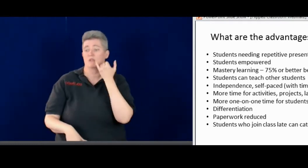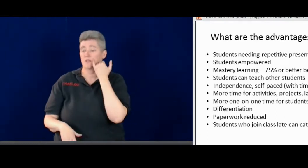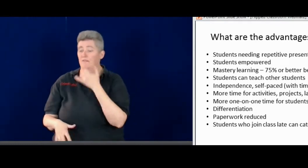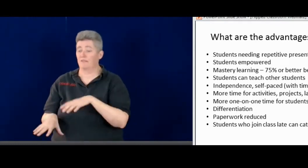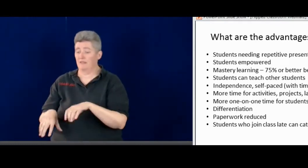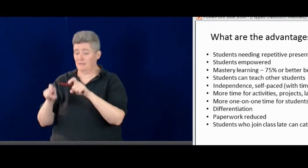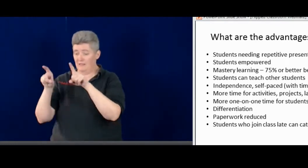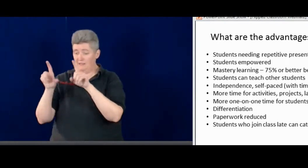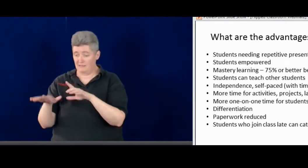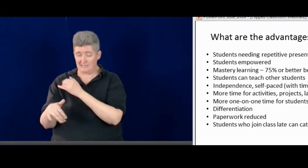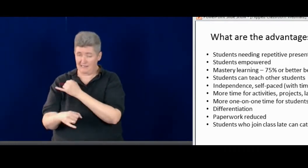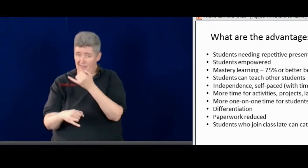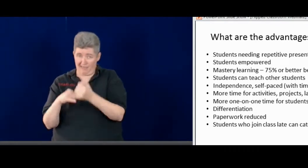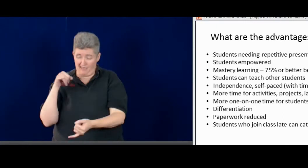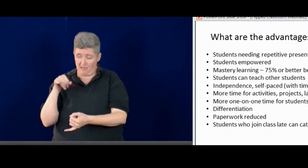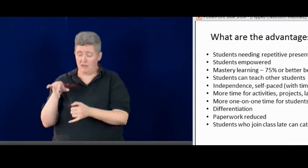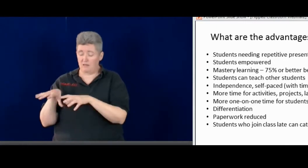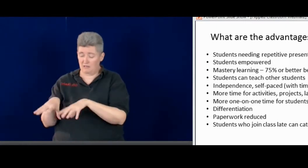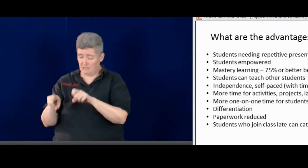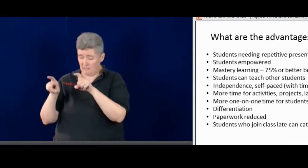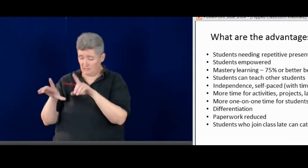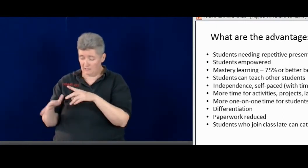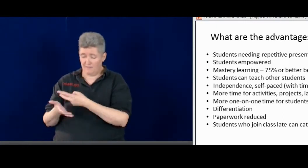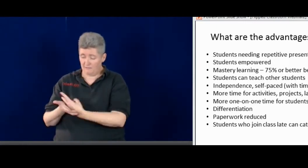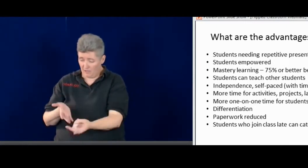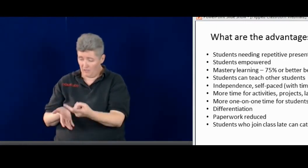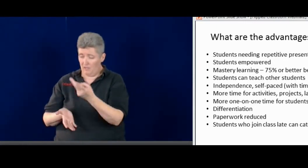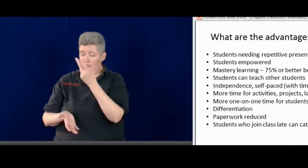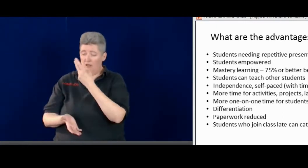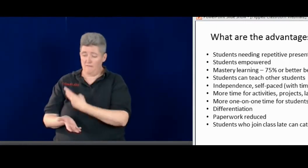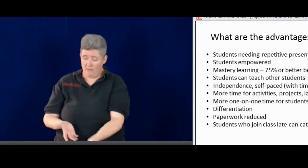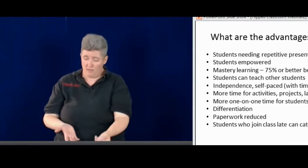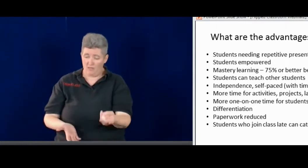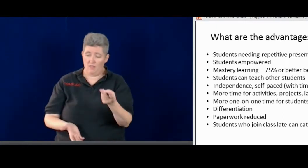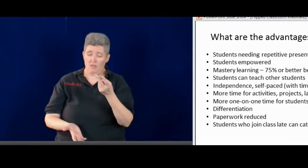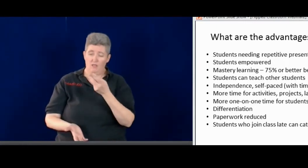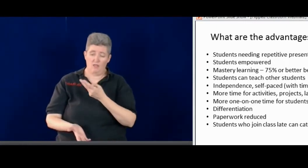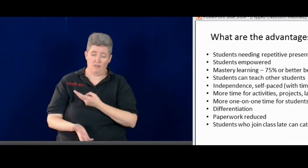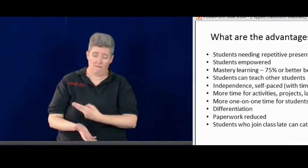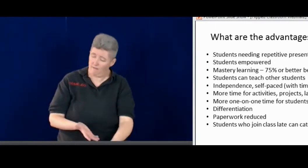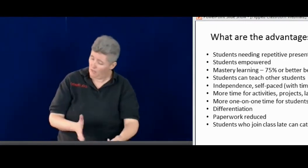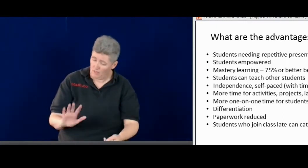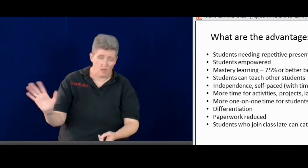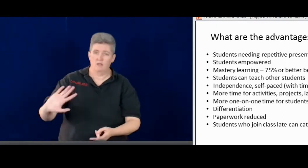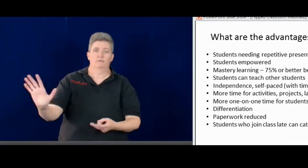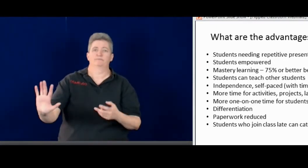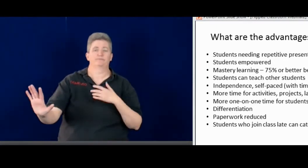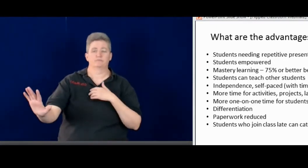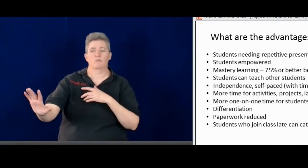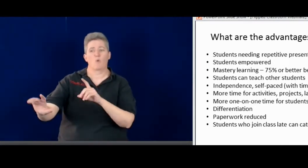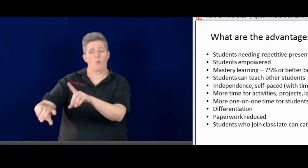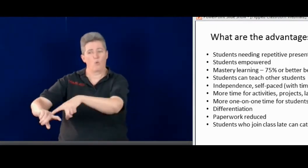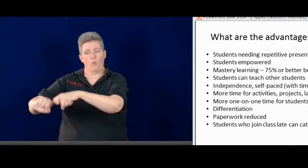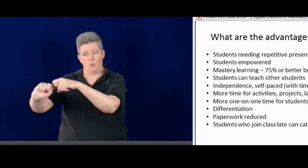to the next unit. So if they take the test at the end and they continually fail,